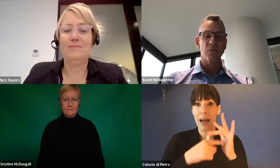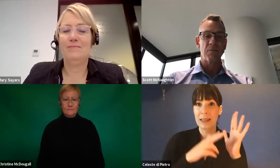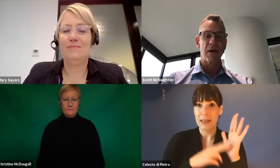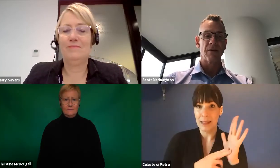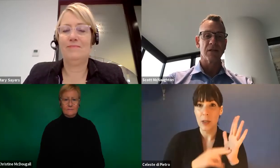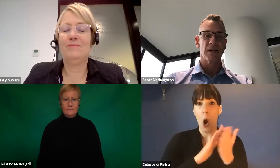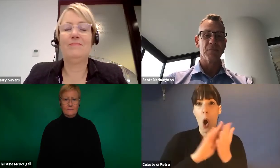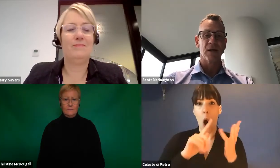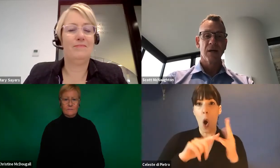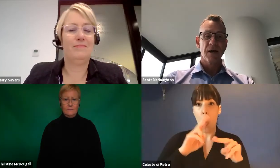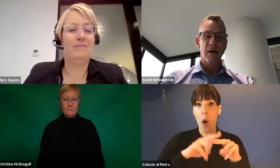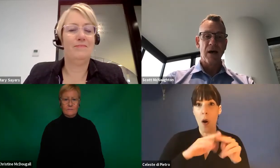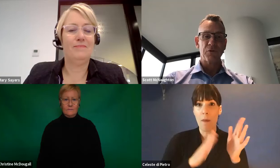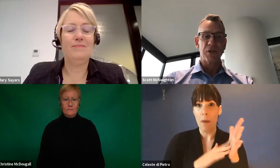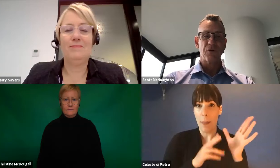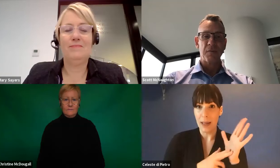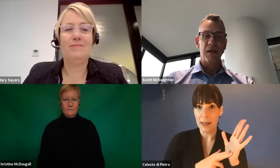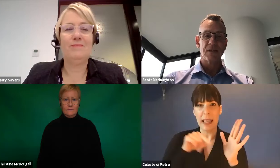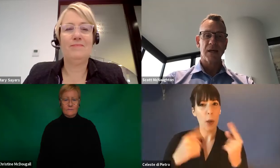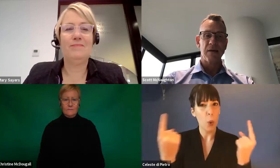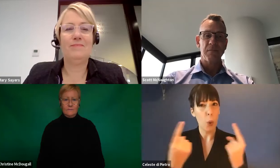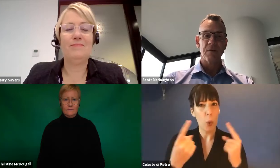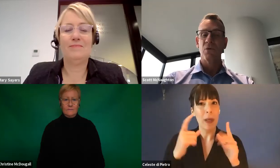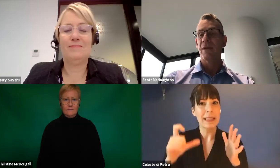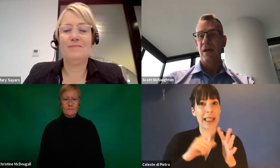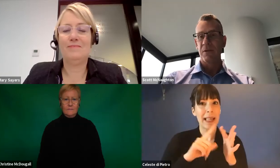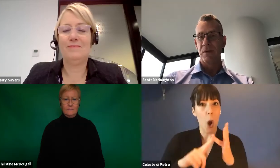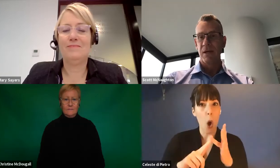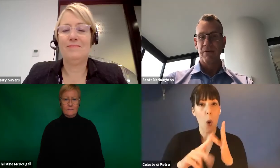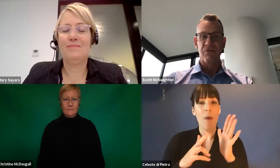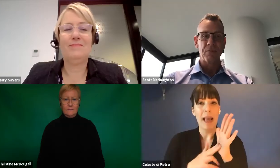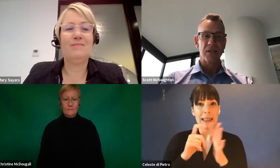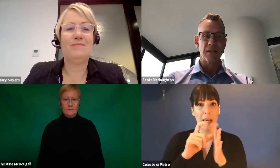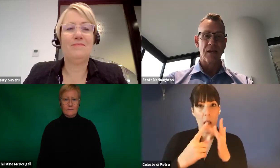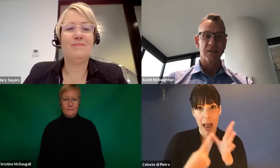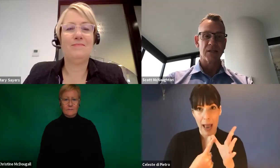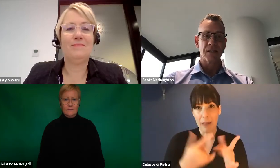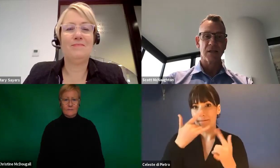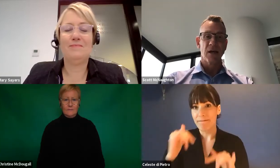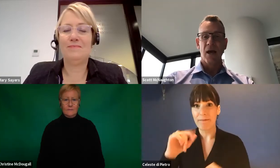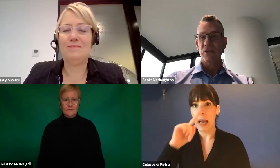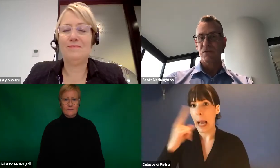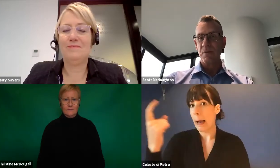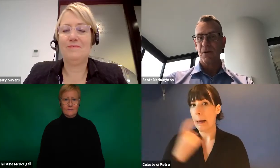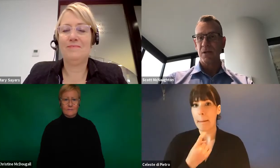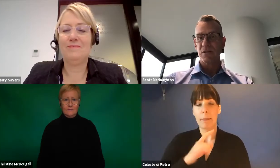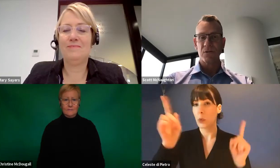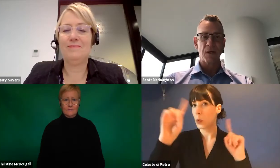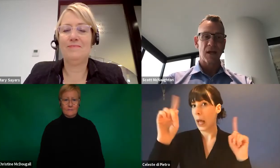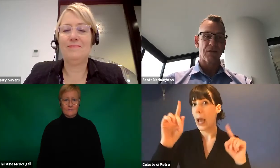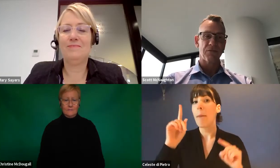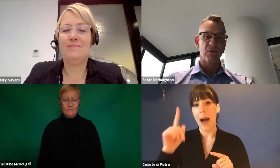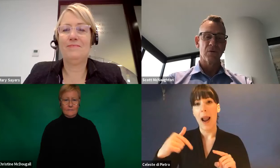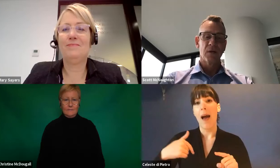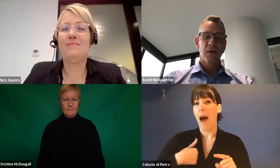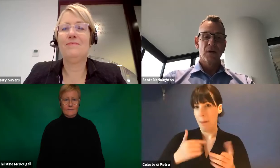webinars with Mary and team, but unfortunately couldn't be here today. But I'm more than happy to be here and represent the agency and answer as many questions as